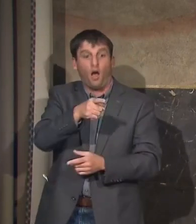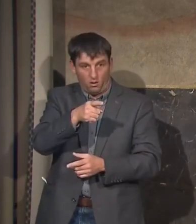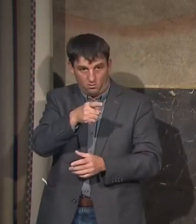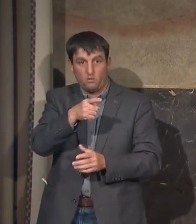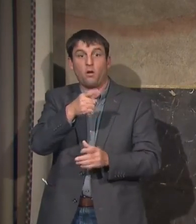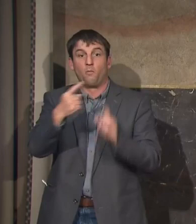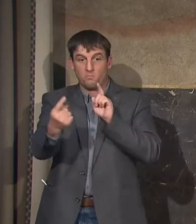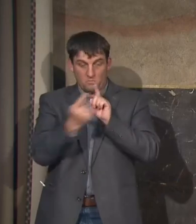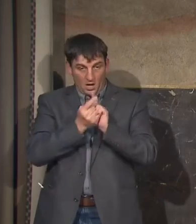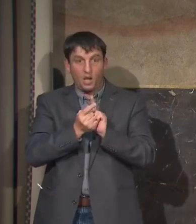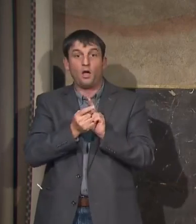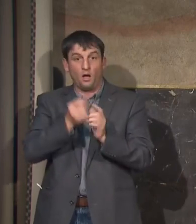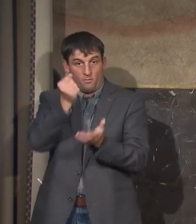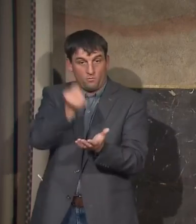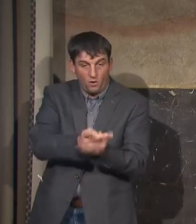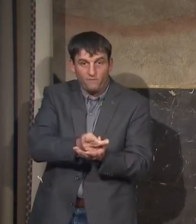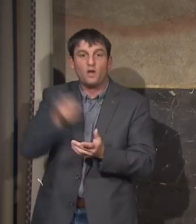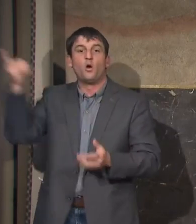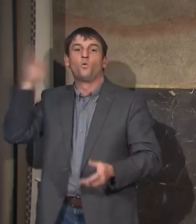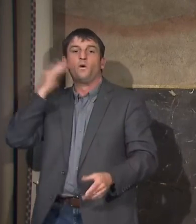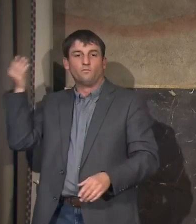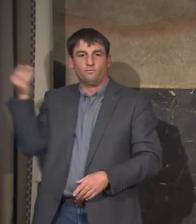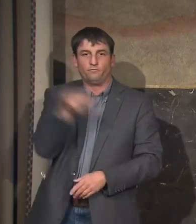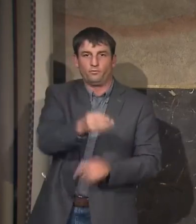Children and Family Services will issue the card.